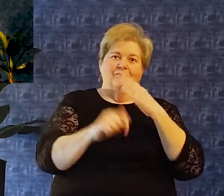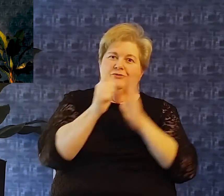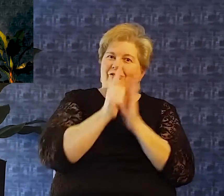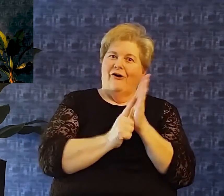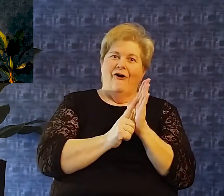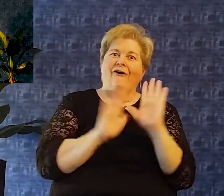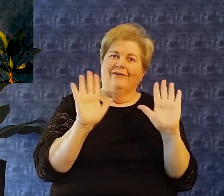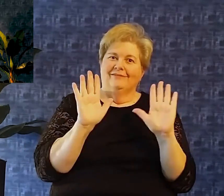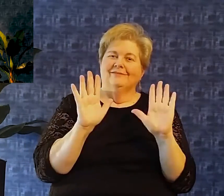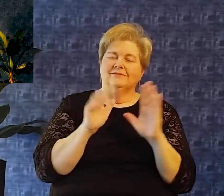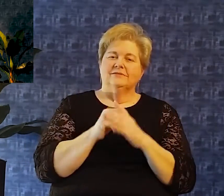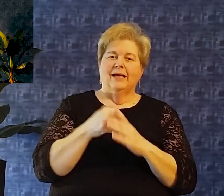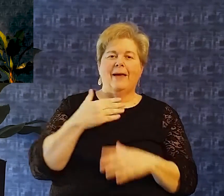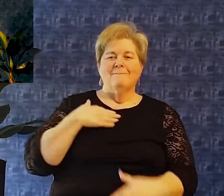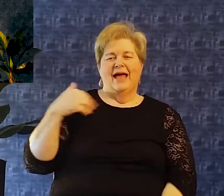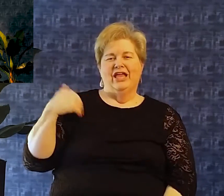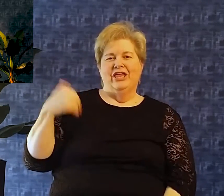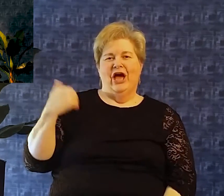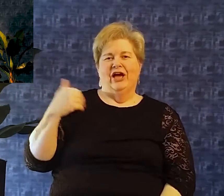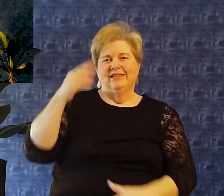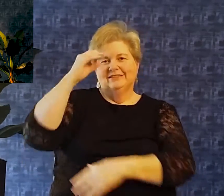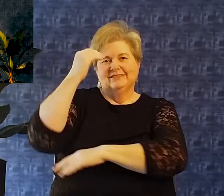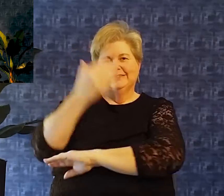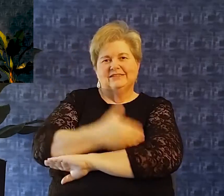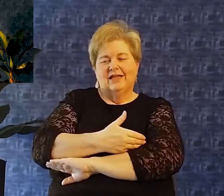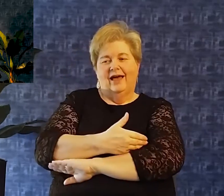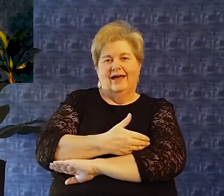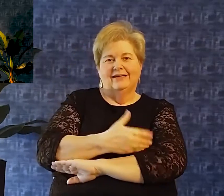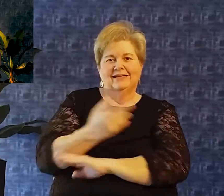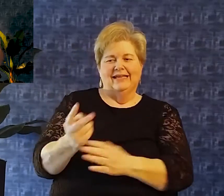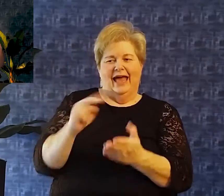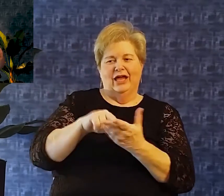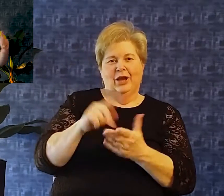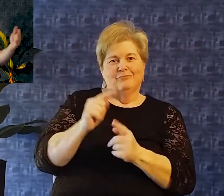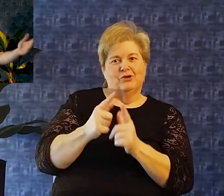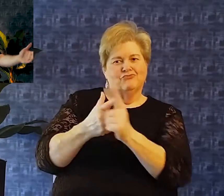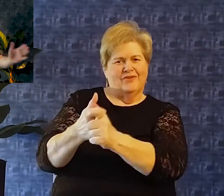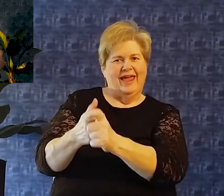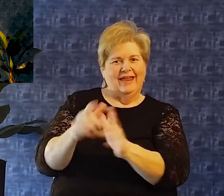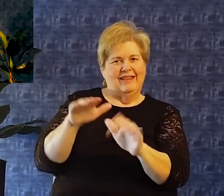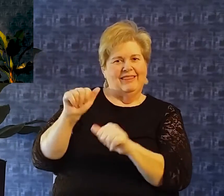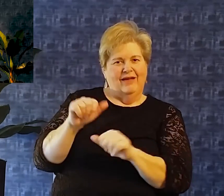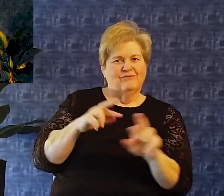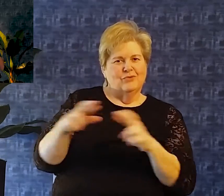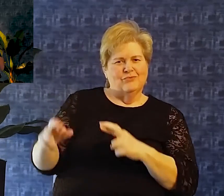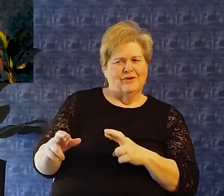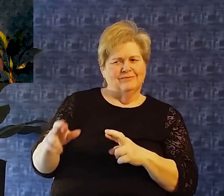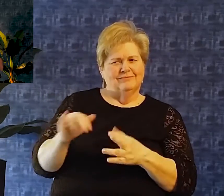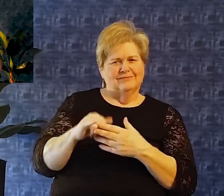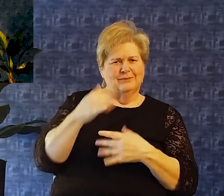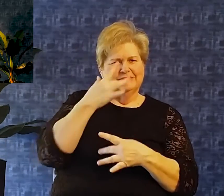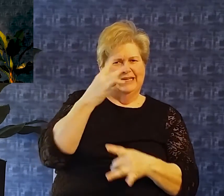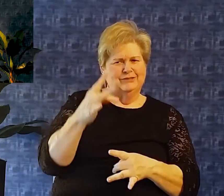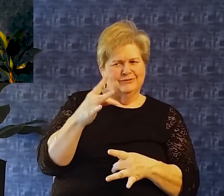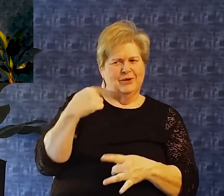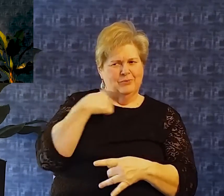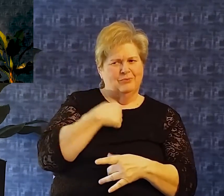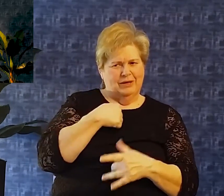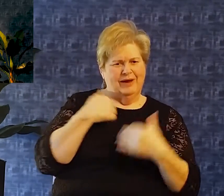Moment and the fact that we were doing family devotions getting ready to have a word of prayer He runs from the room and and I hear